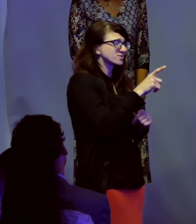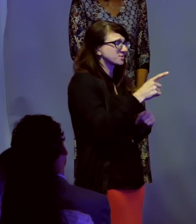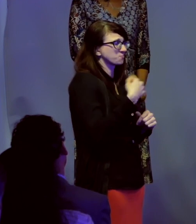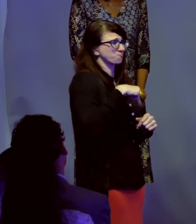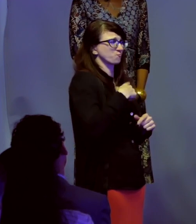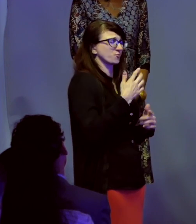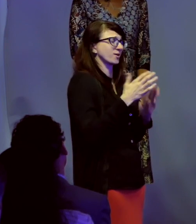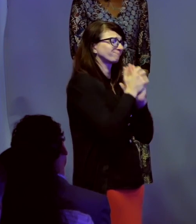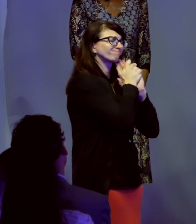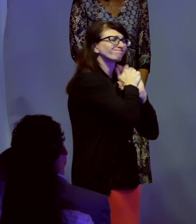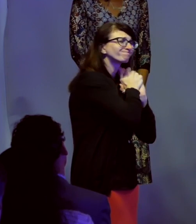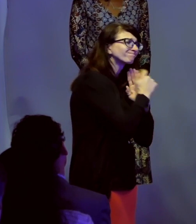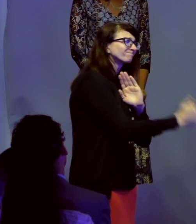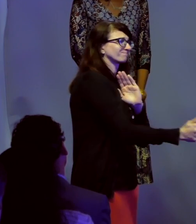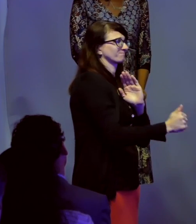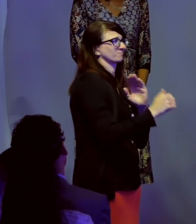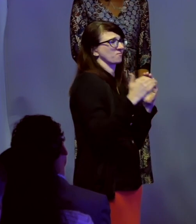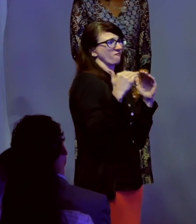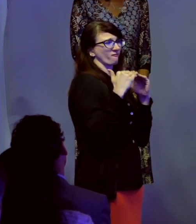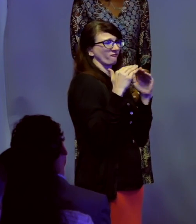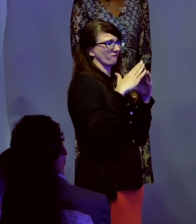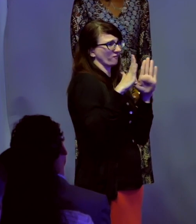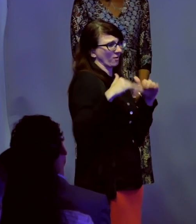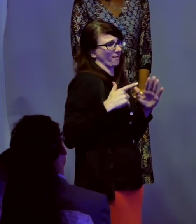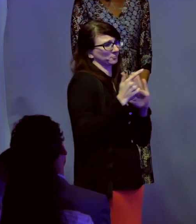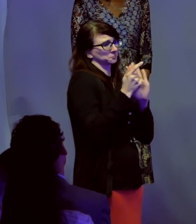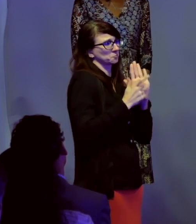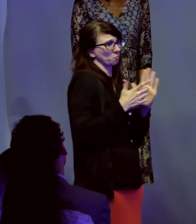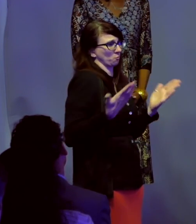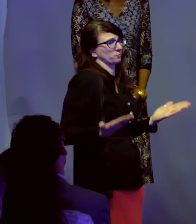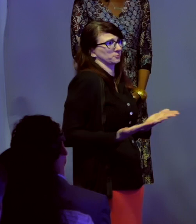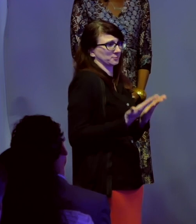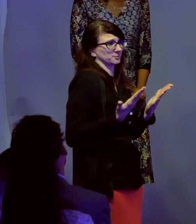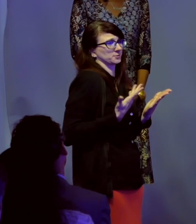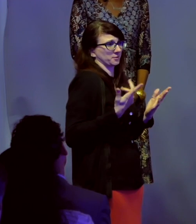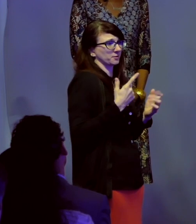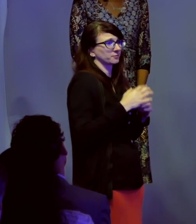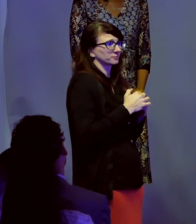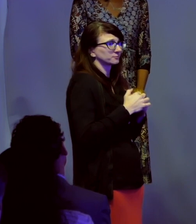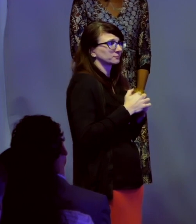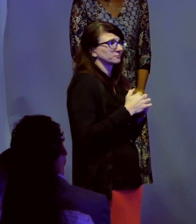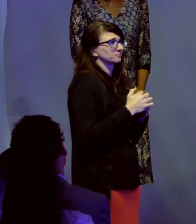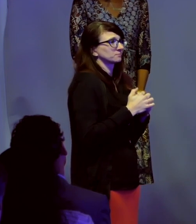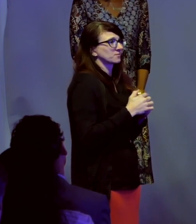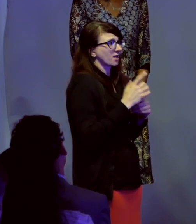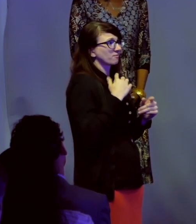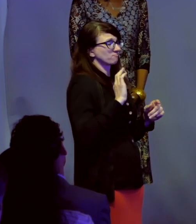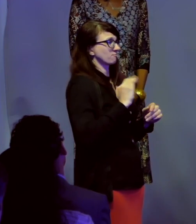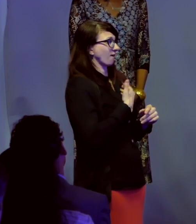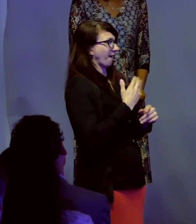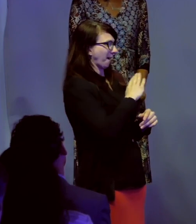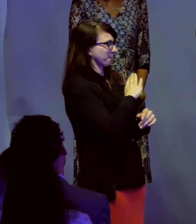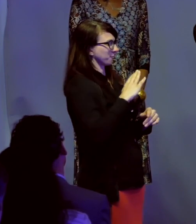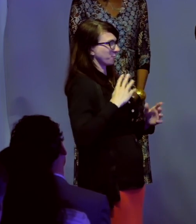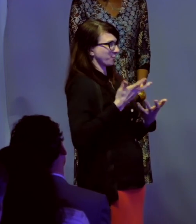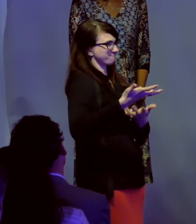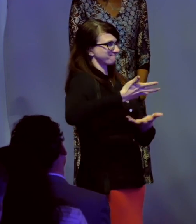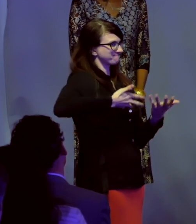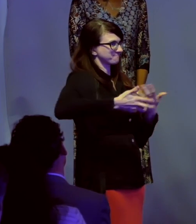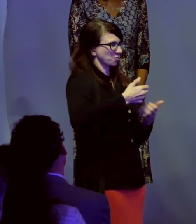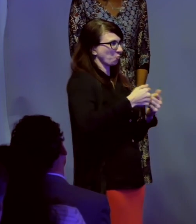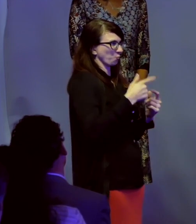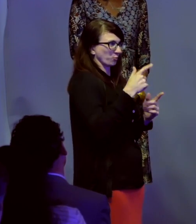skilled fair housing attorneys in the nation working on our cases. And I will tell you, because our board interacts with these